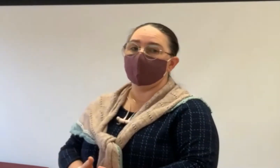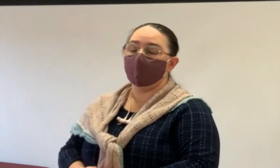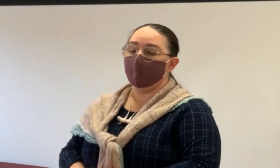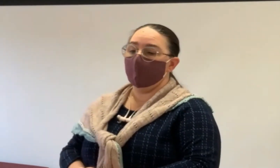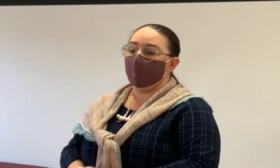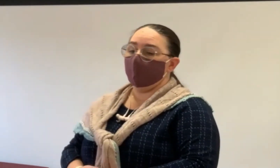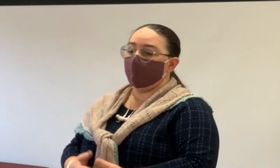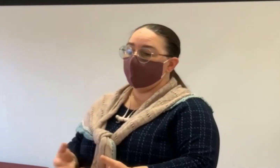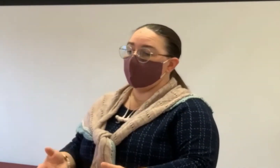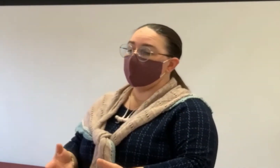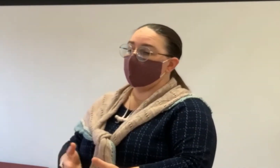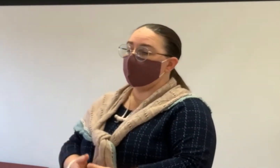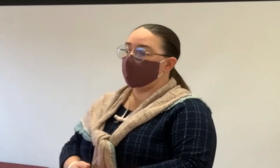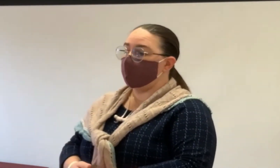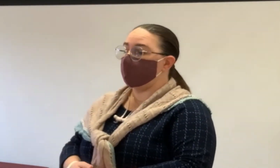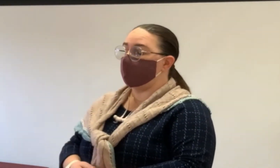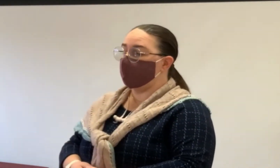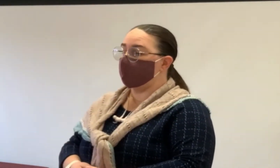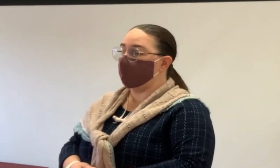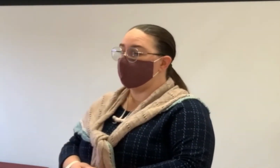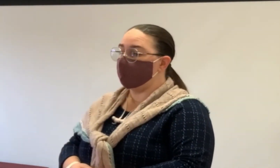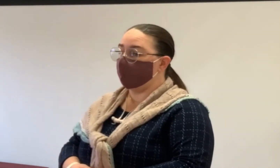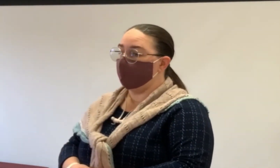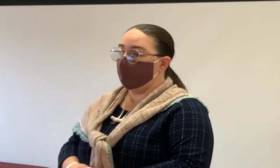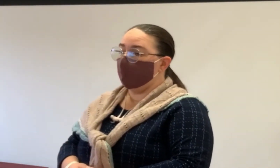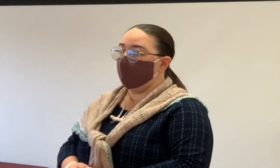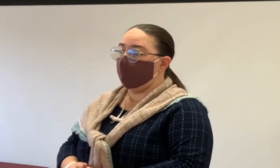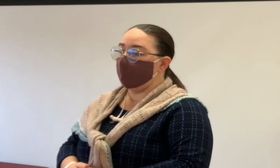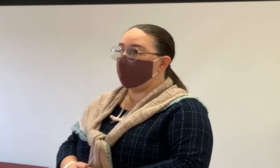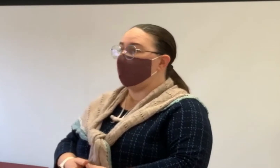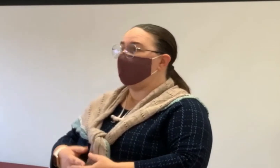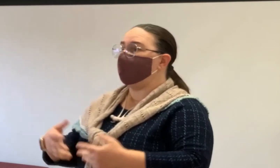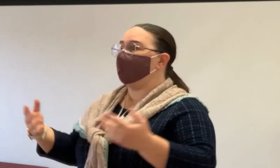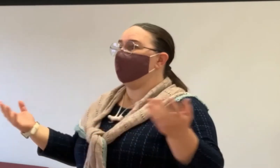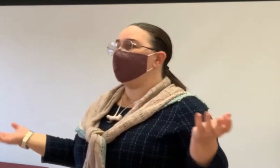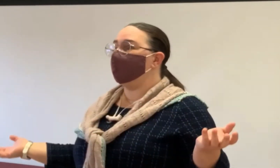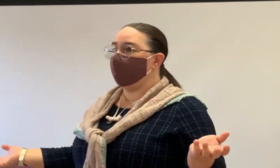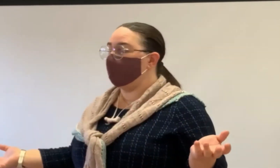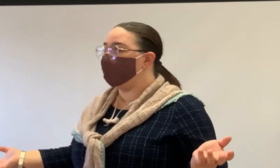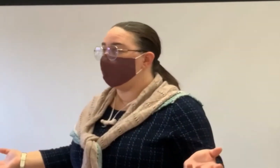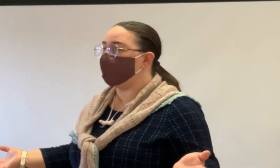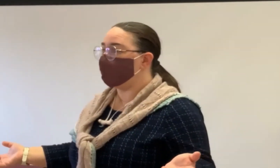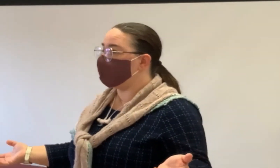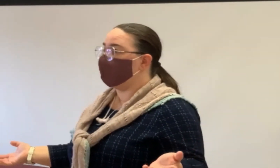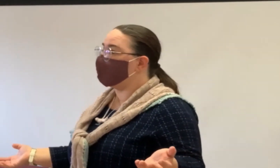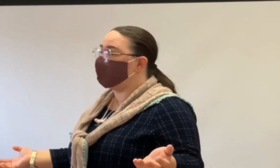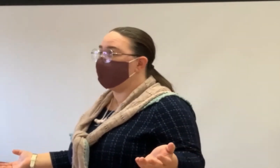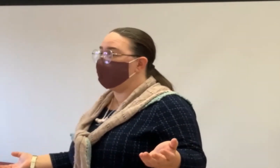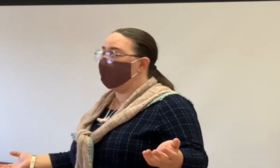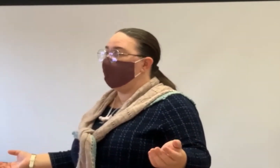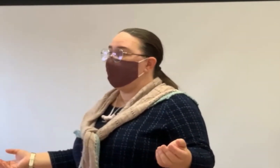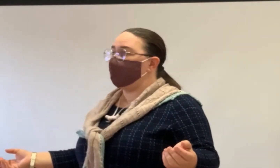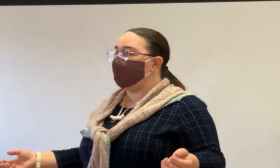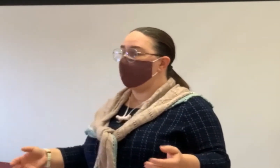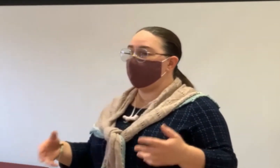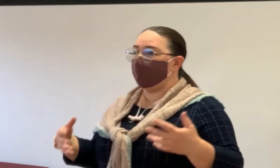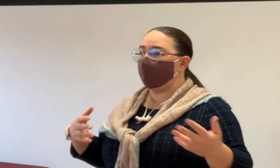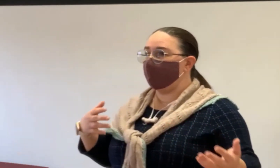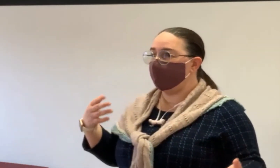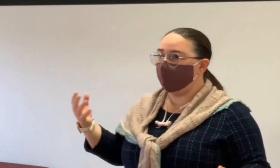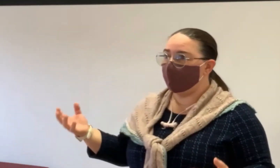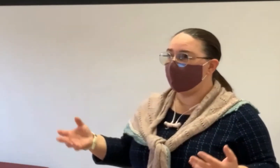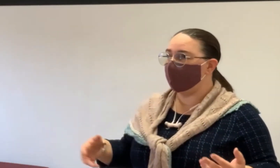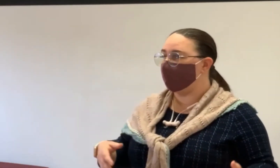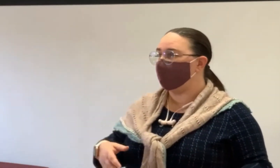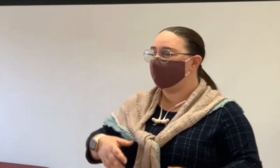very first and most basic things we can do. Property doesn't have to look good for us to come see it. Some people are